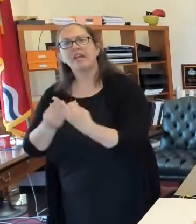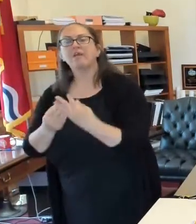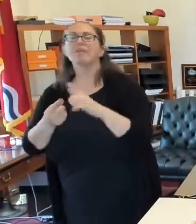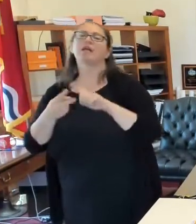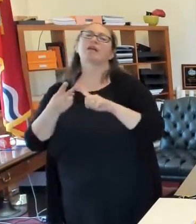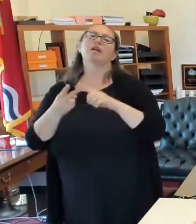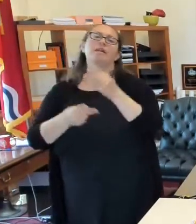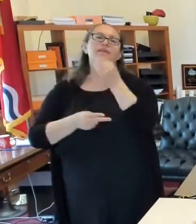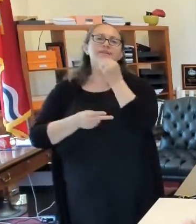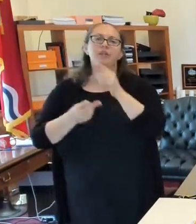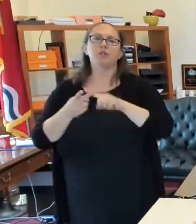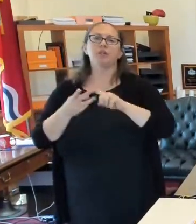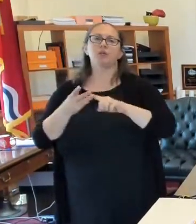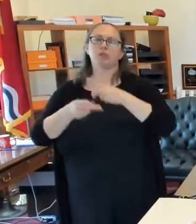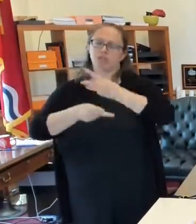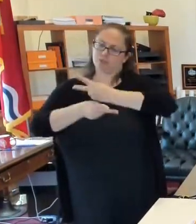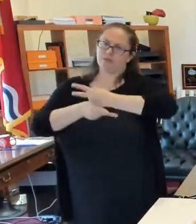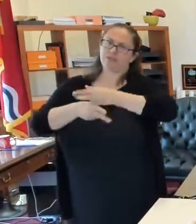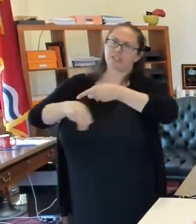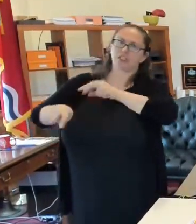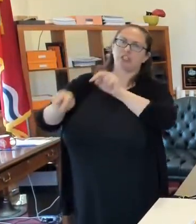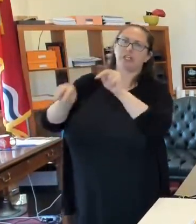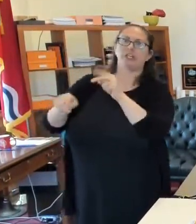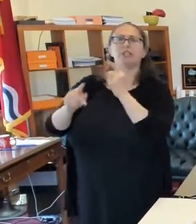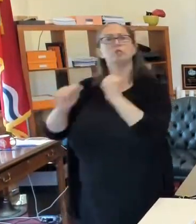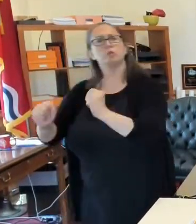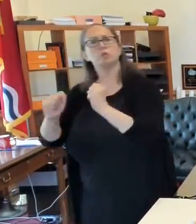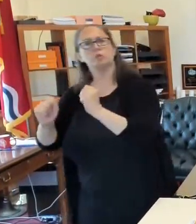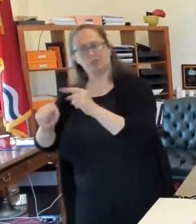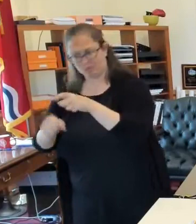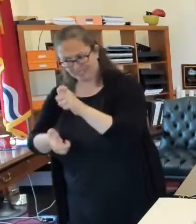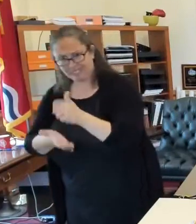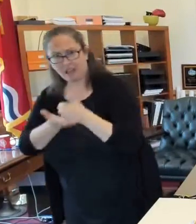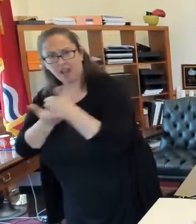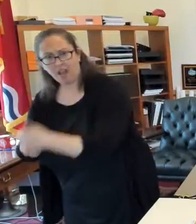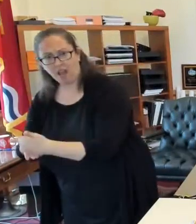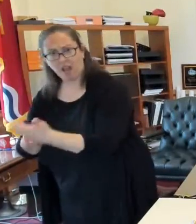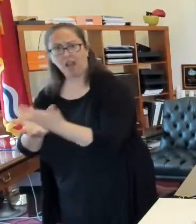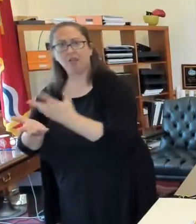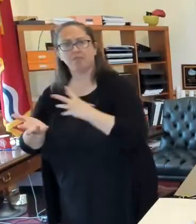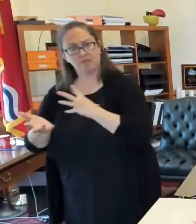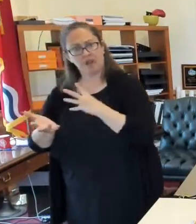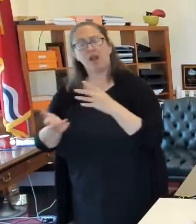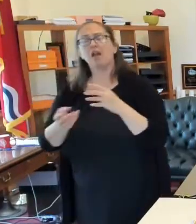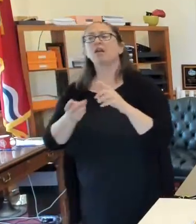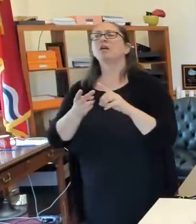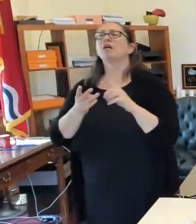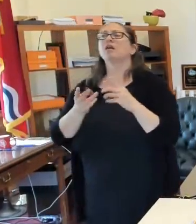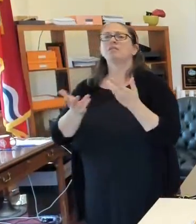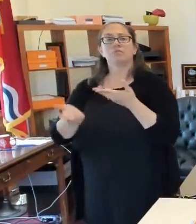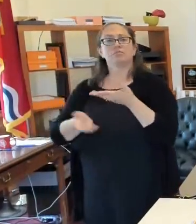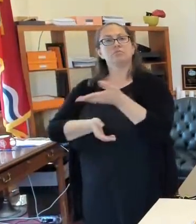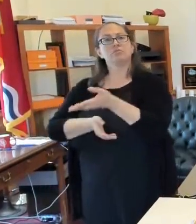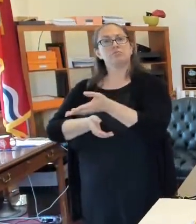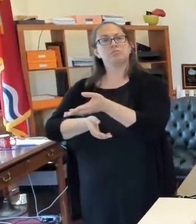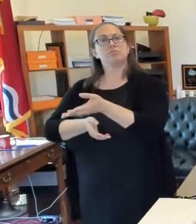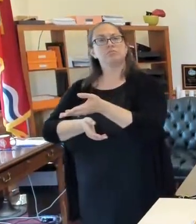supervision, tutoring, help with your homework. And there will be